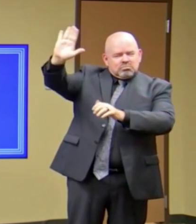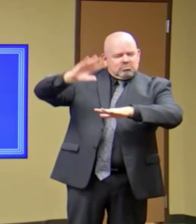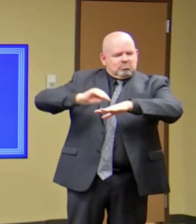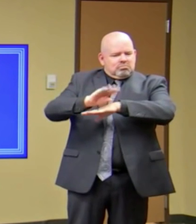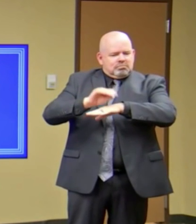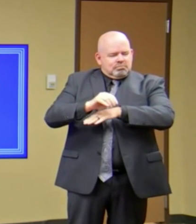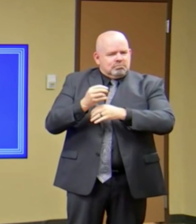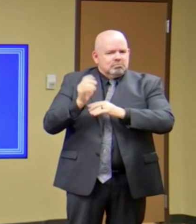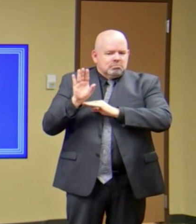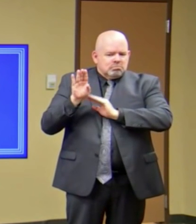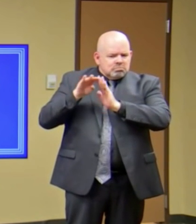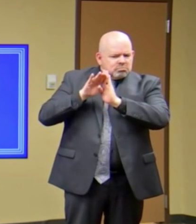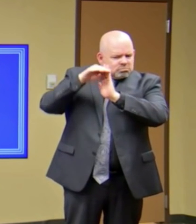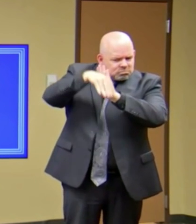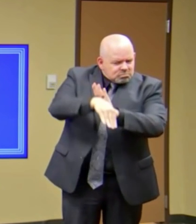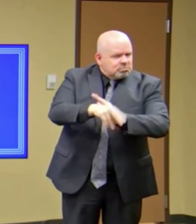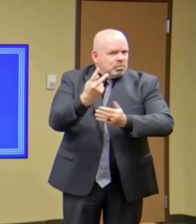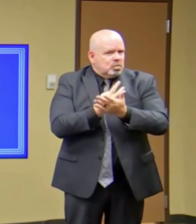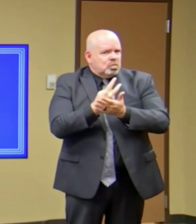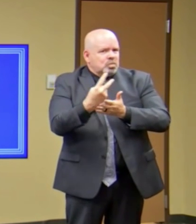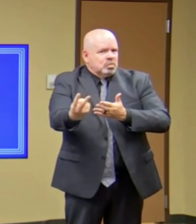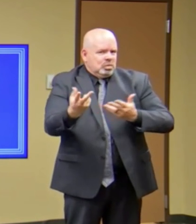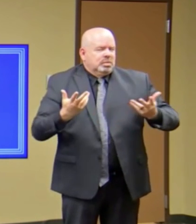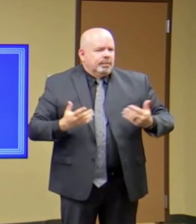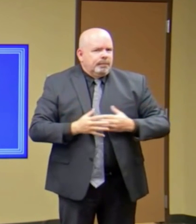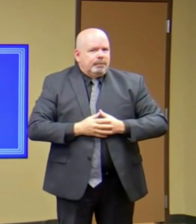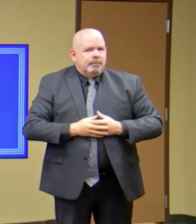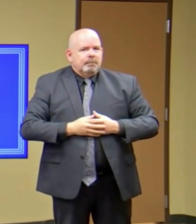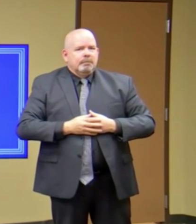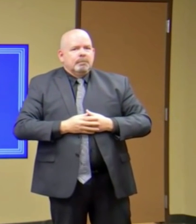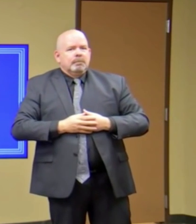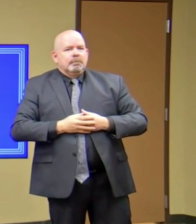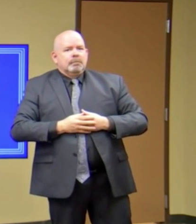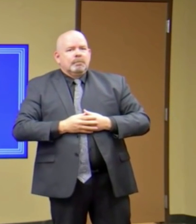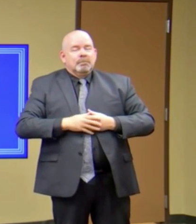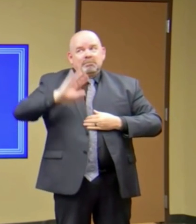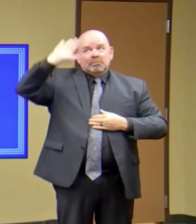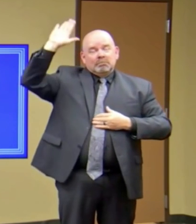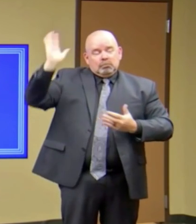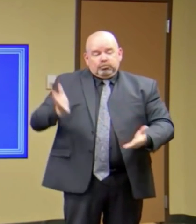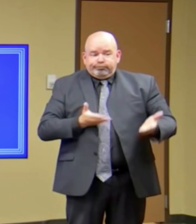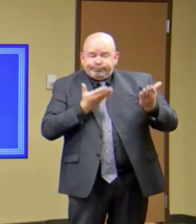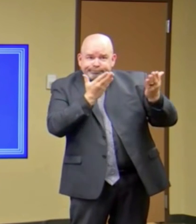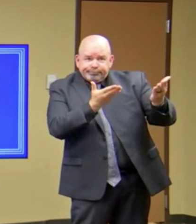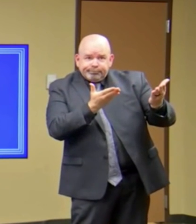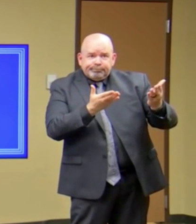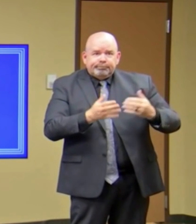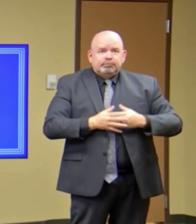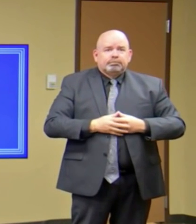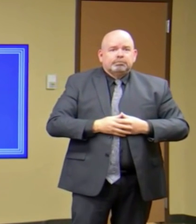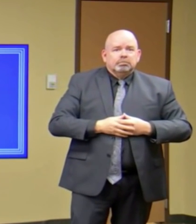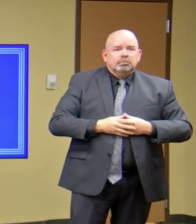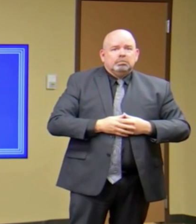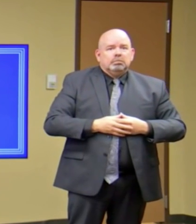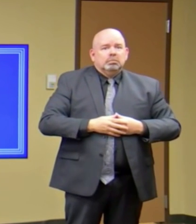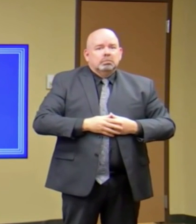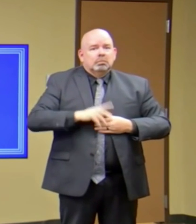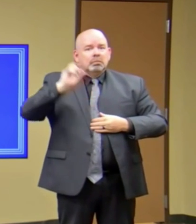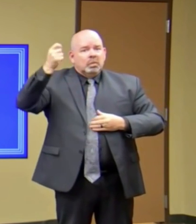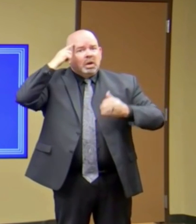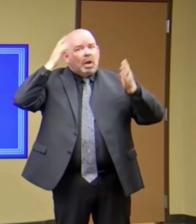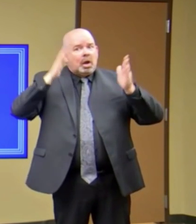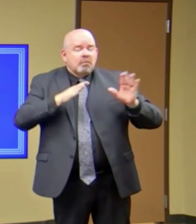public health and what the CDC tells us we should do. If as many of us as possible will follow that,